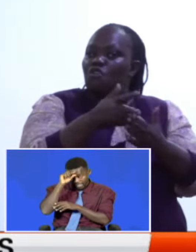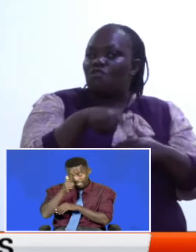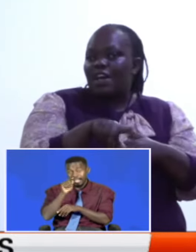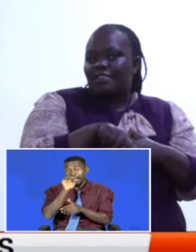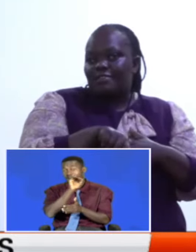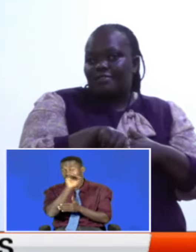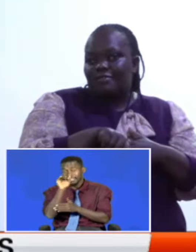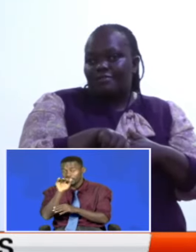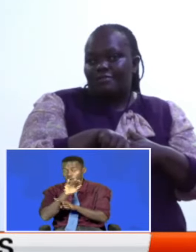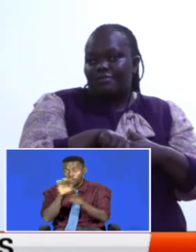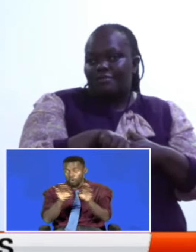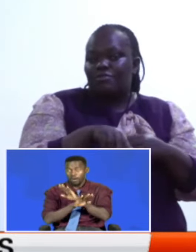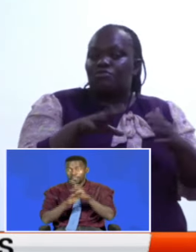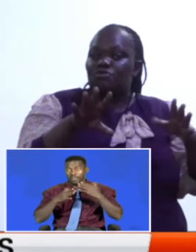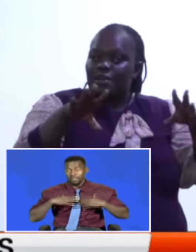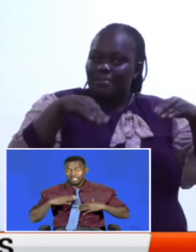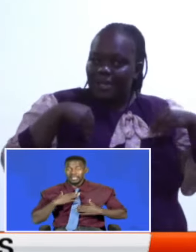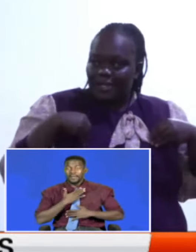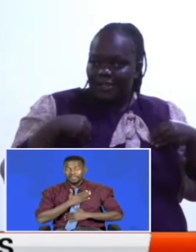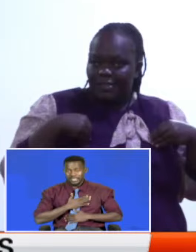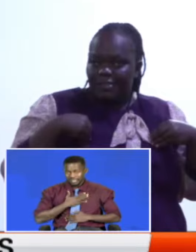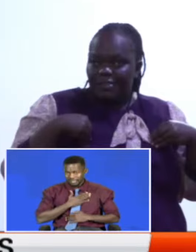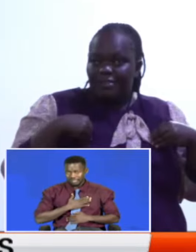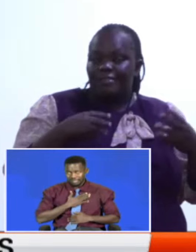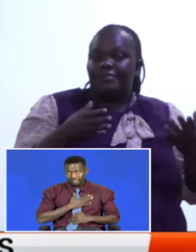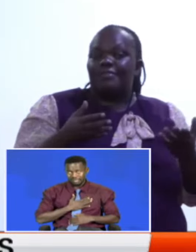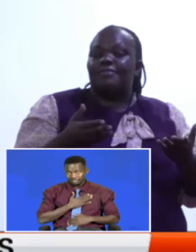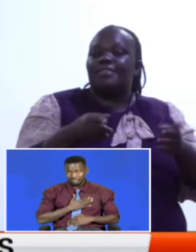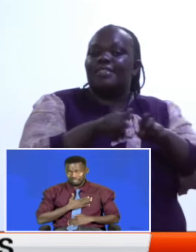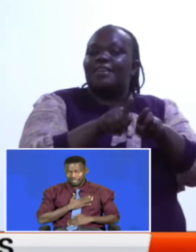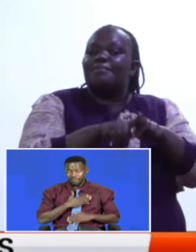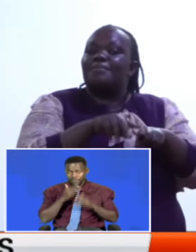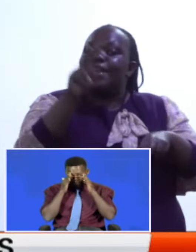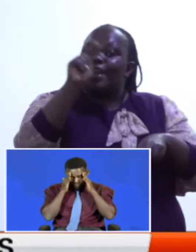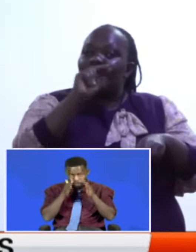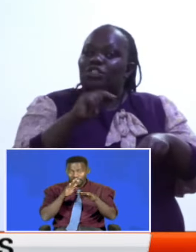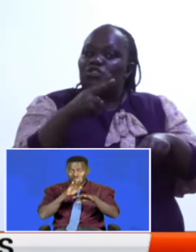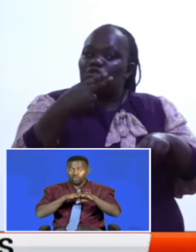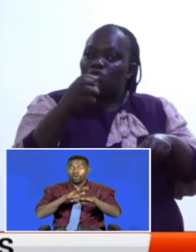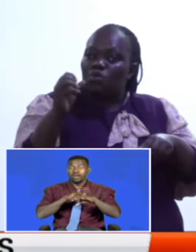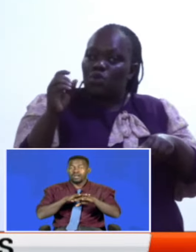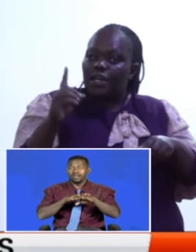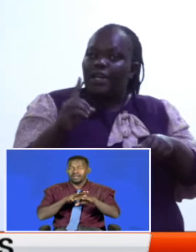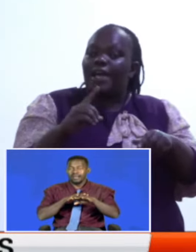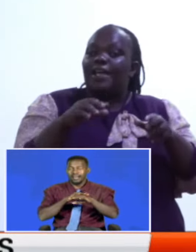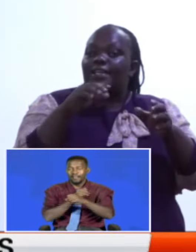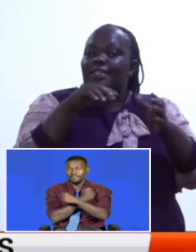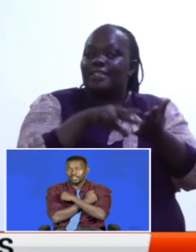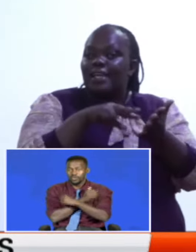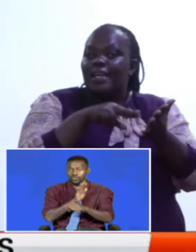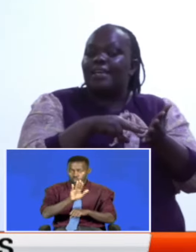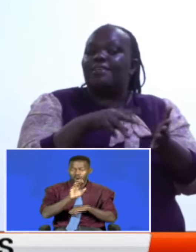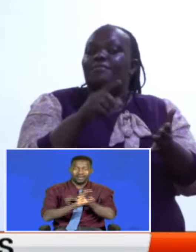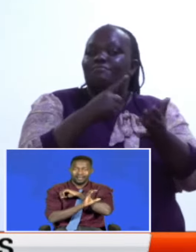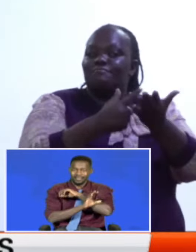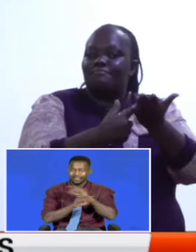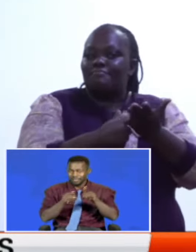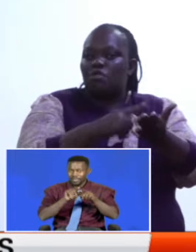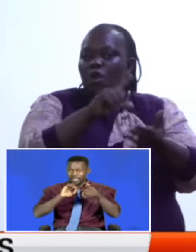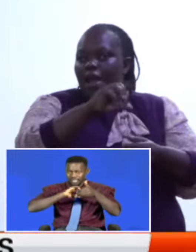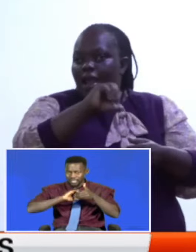to embrace patriotism and nationhood and stay engaged with one another.